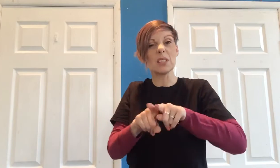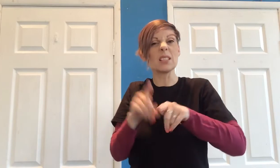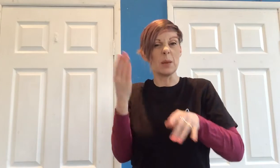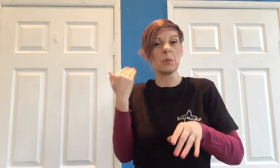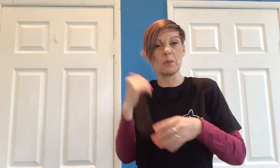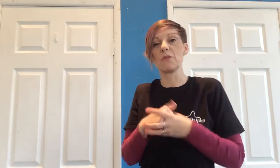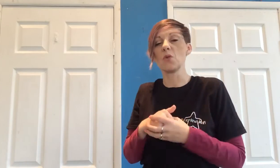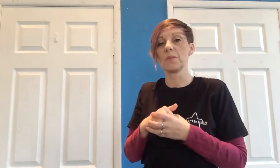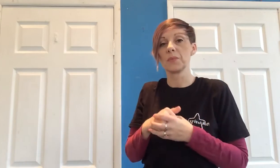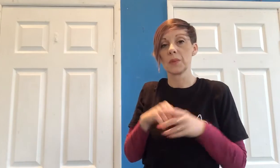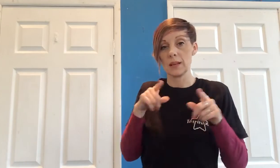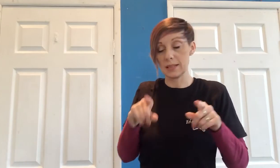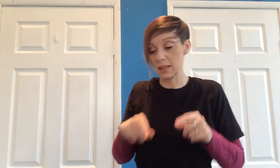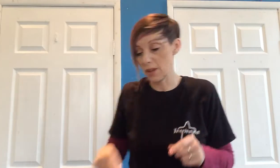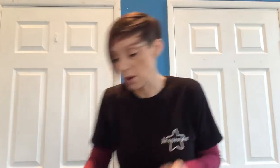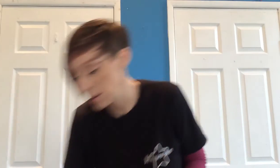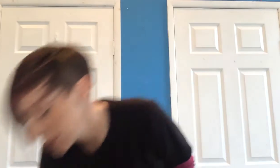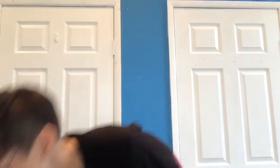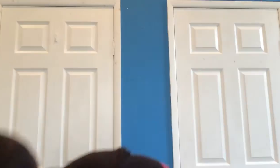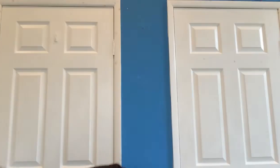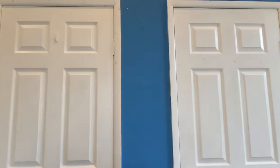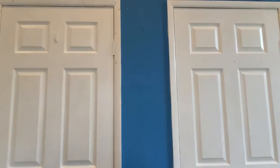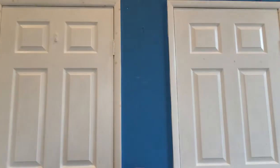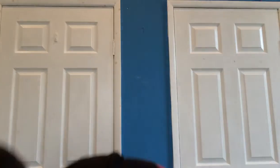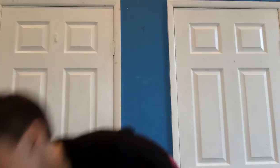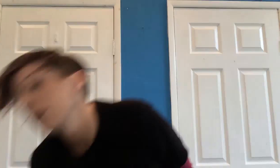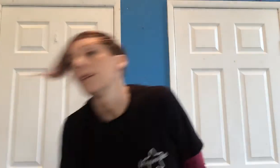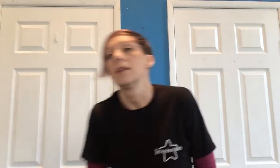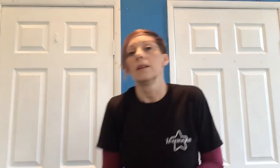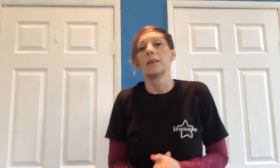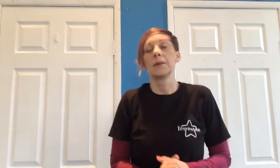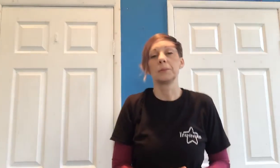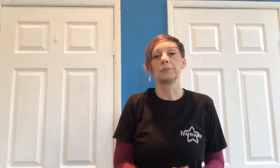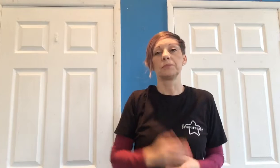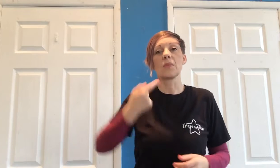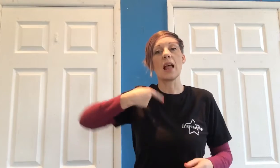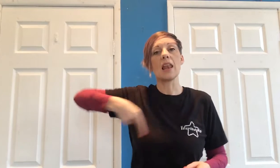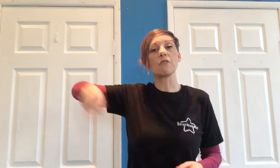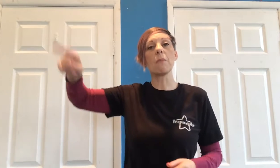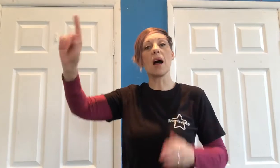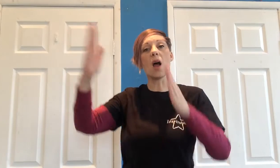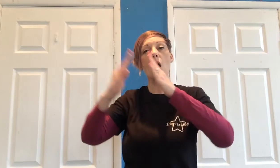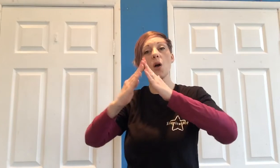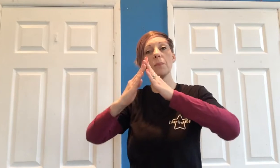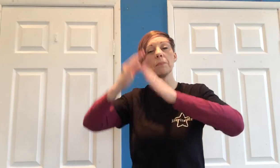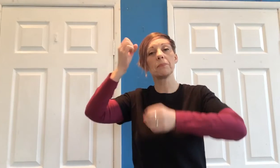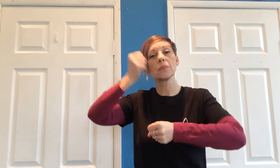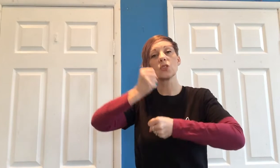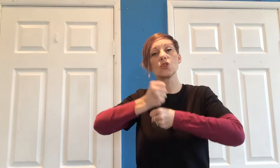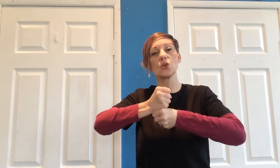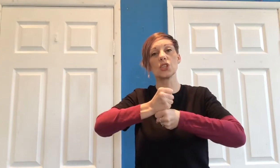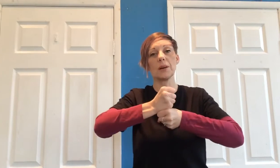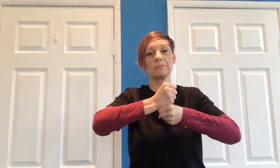was the same as before let's give that a go let's go I left my home in Georgia